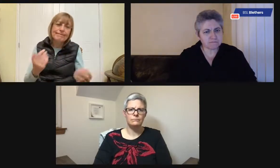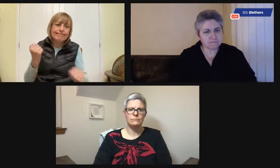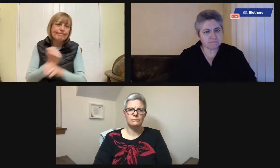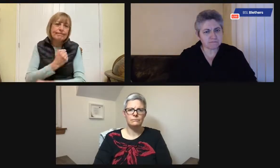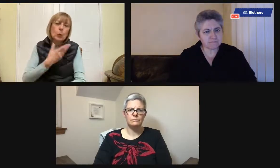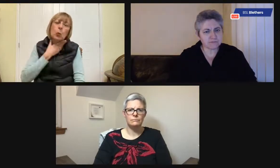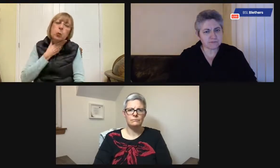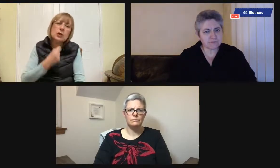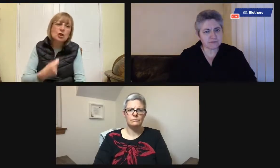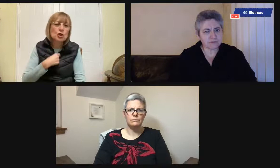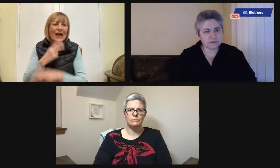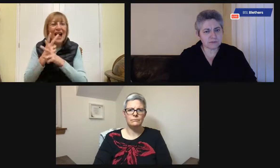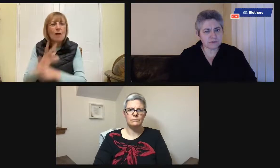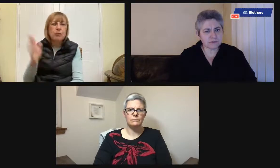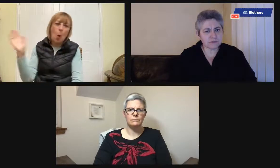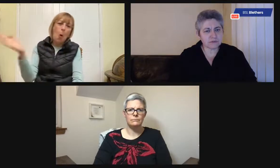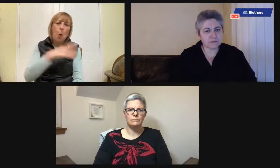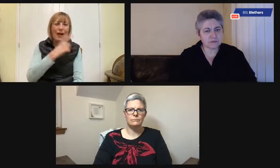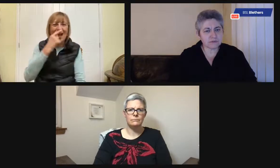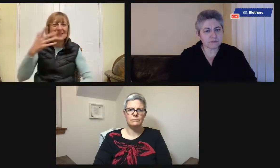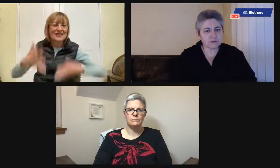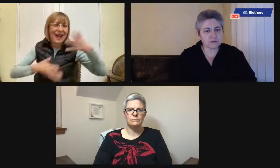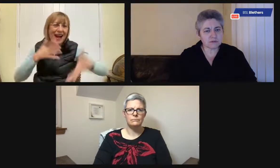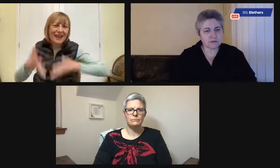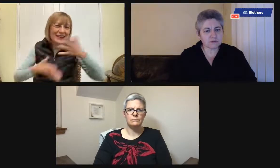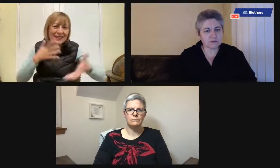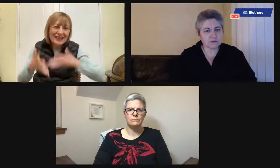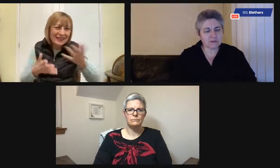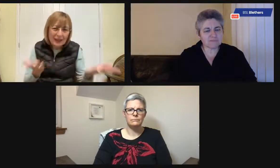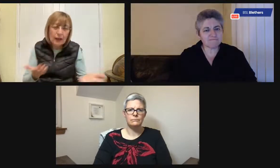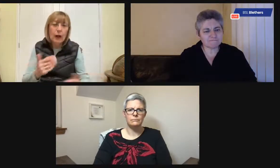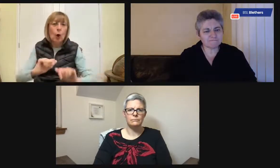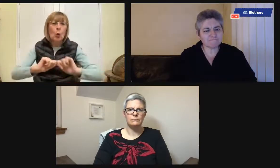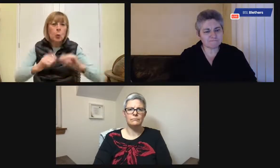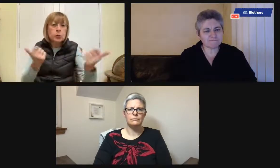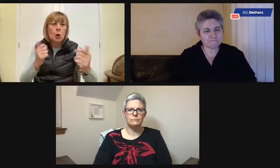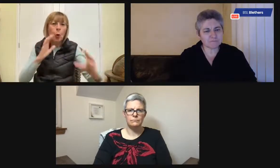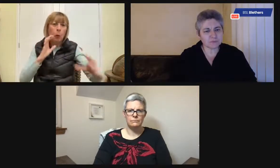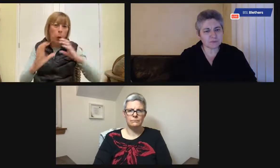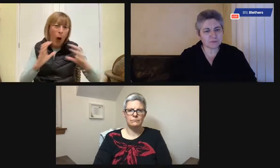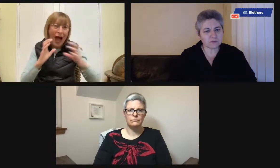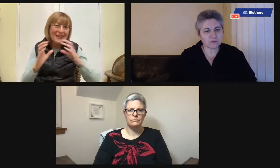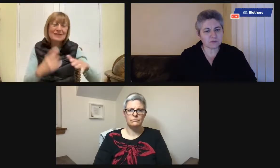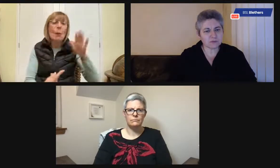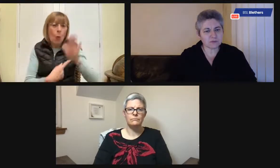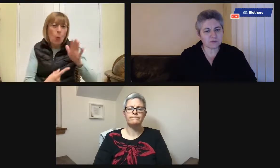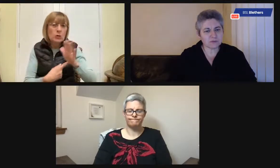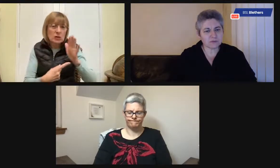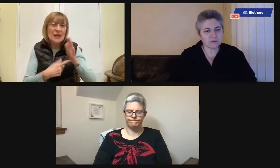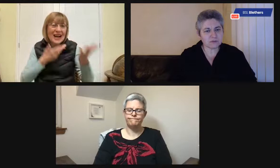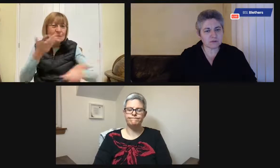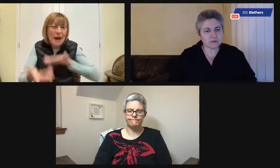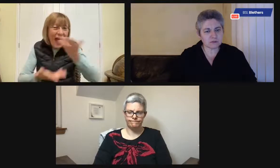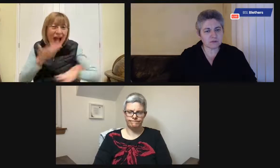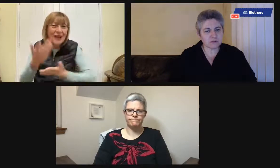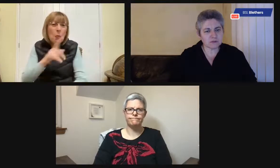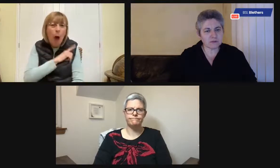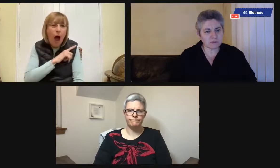Yeah. What's important? And I wish all carers could sign, but they don't. Good communication